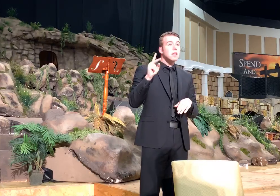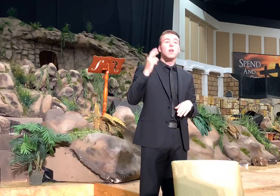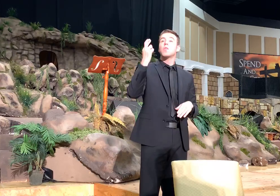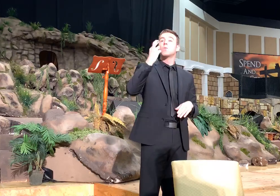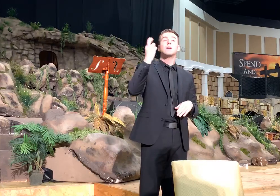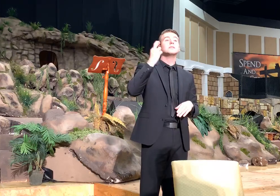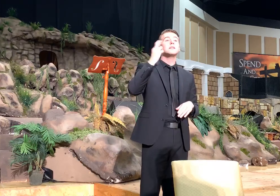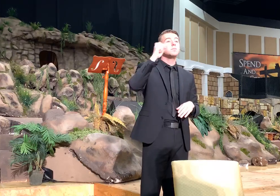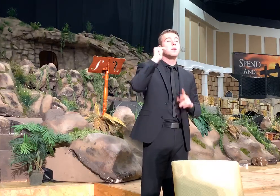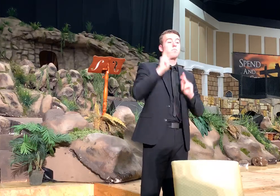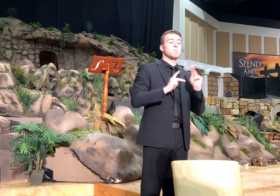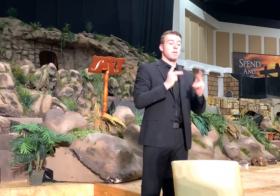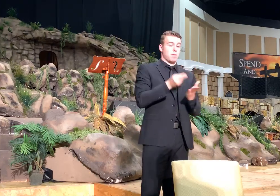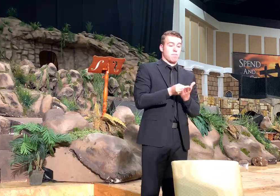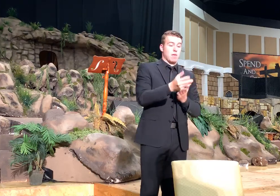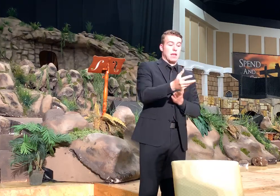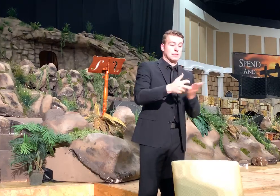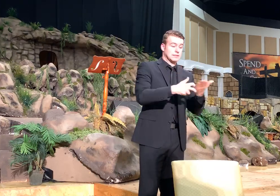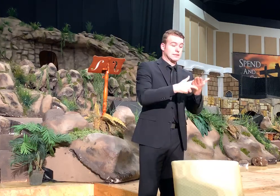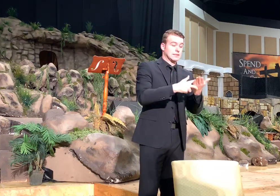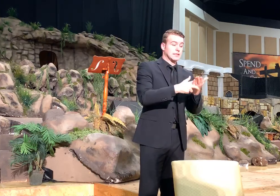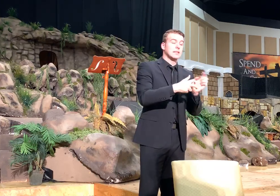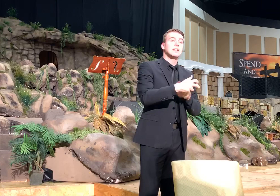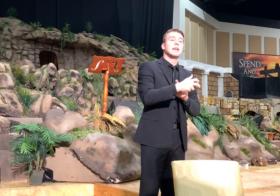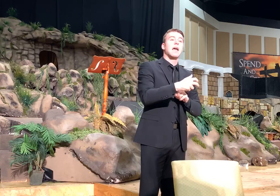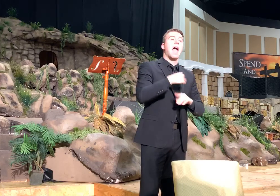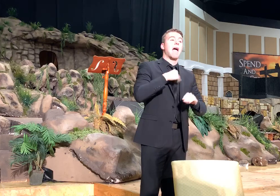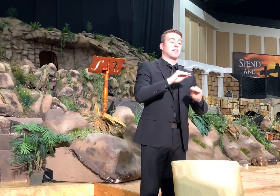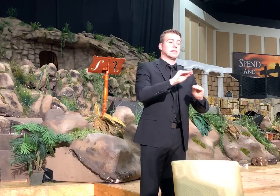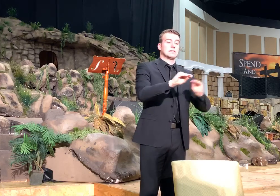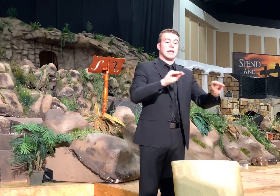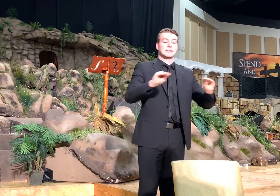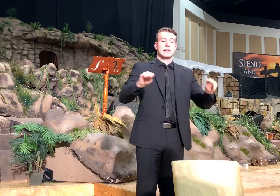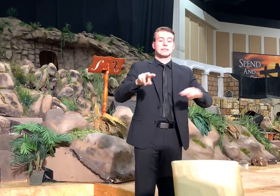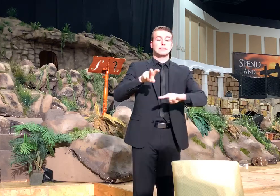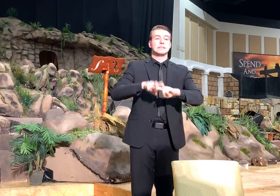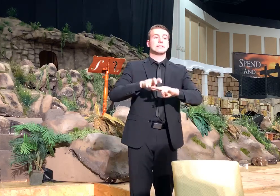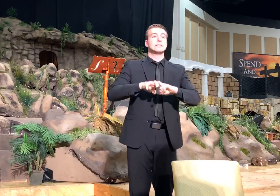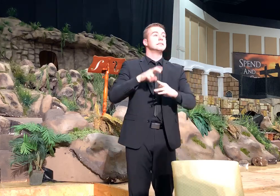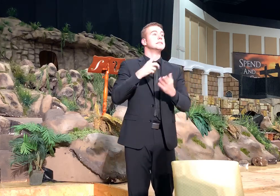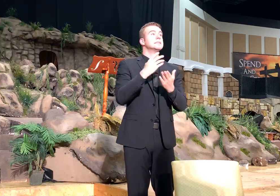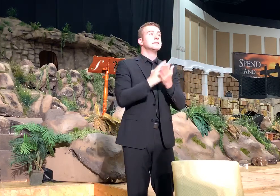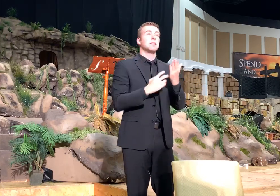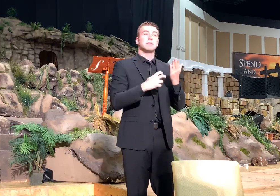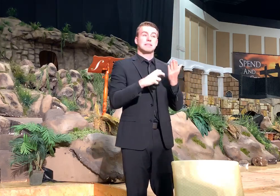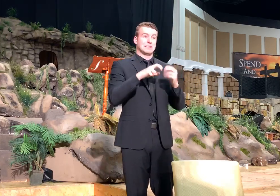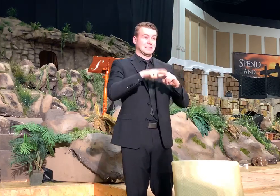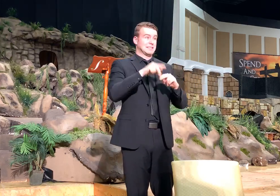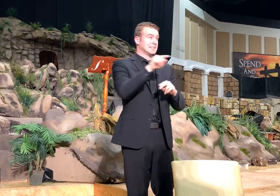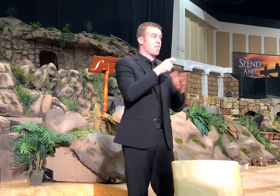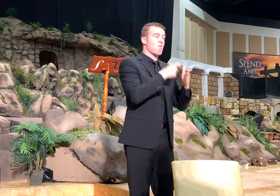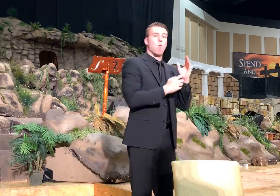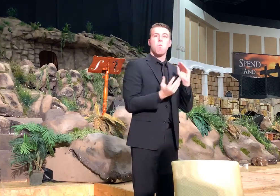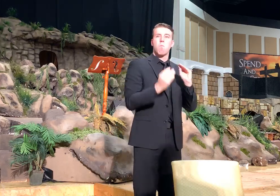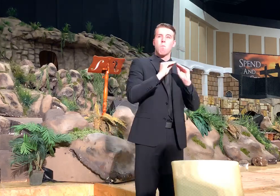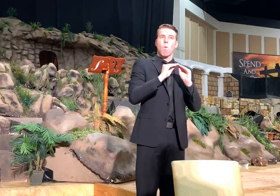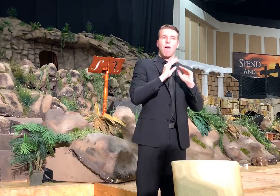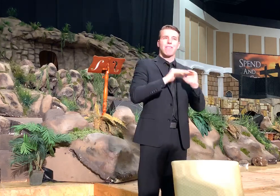reason is, is because people buy tickets and it's assigned seating. And some seats cost more than others.